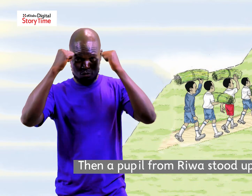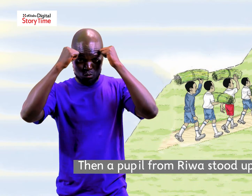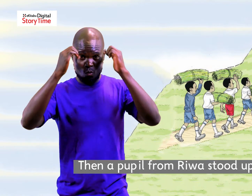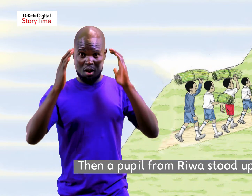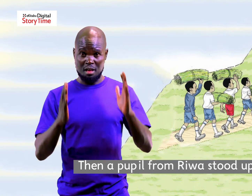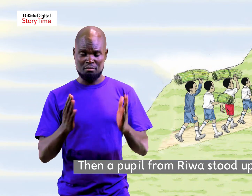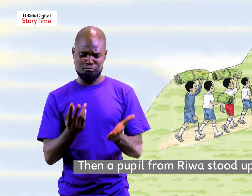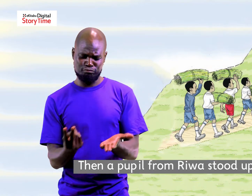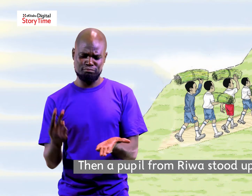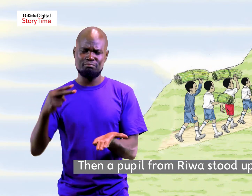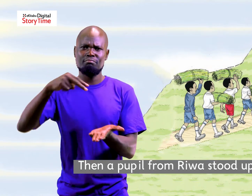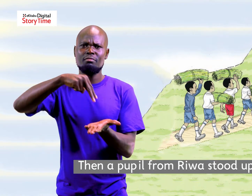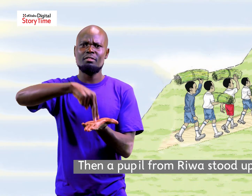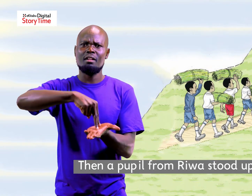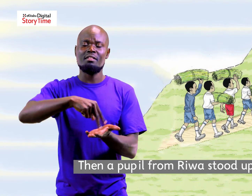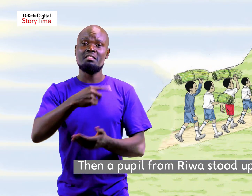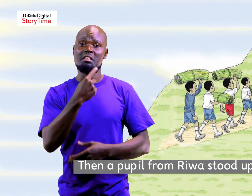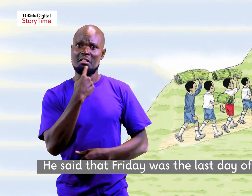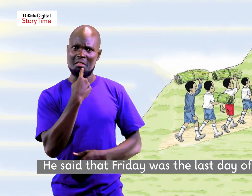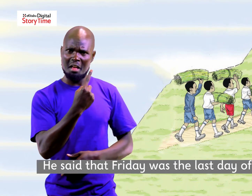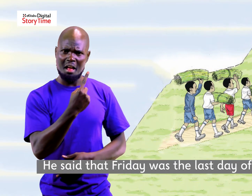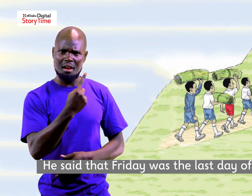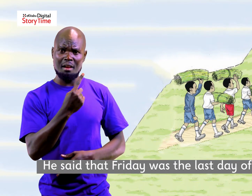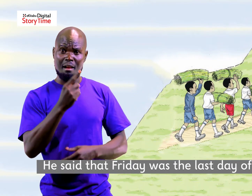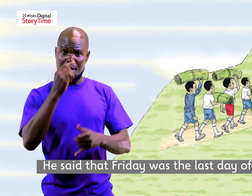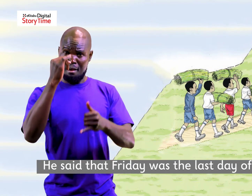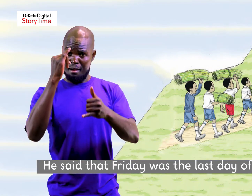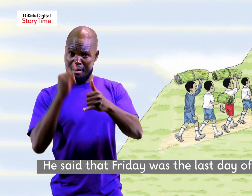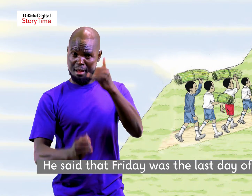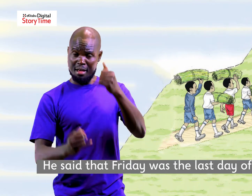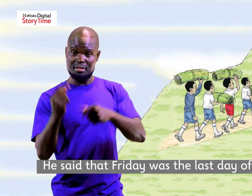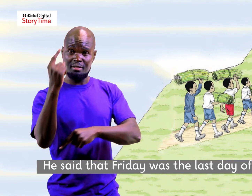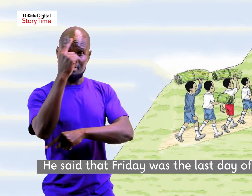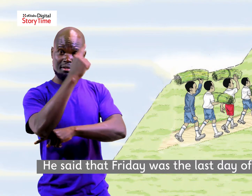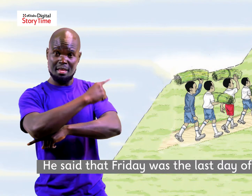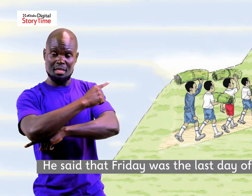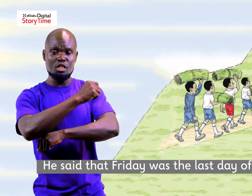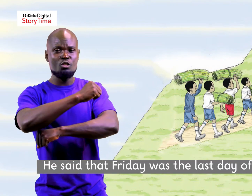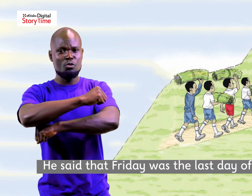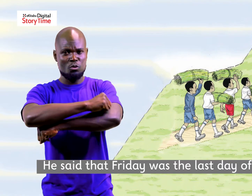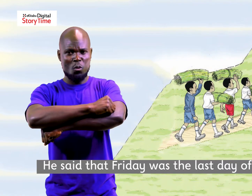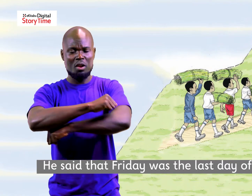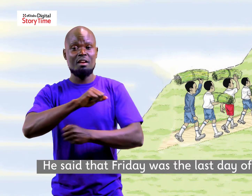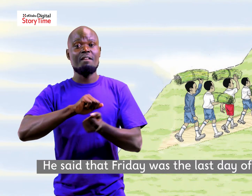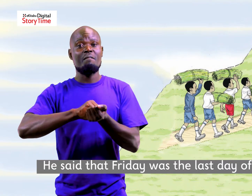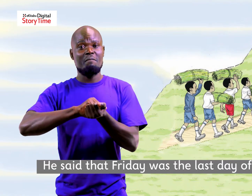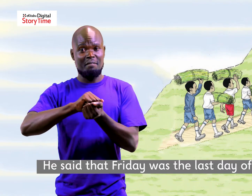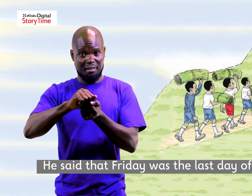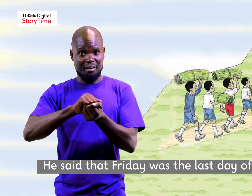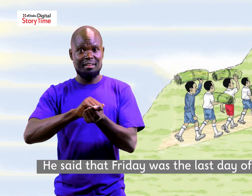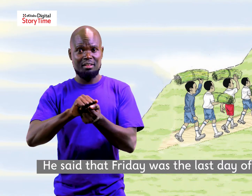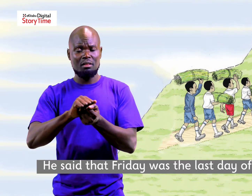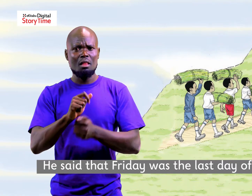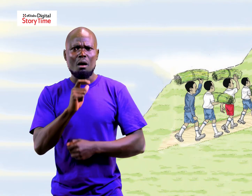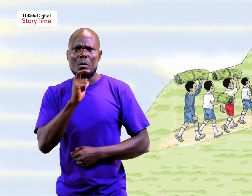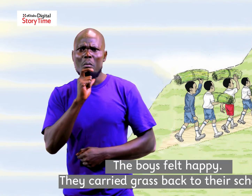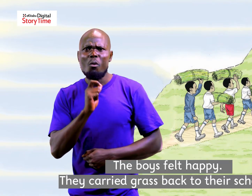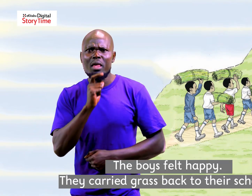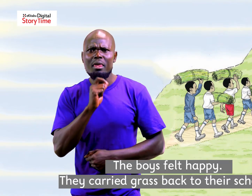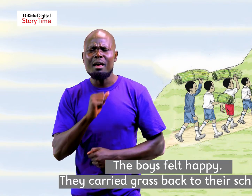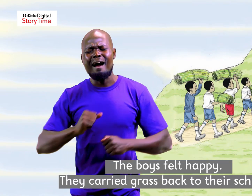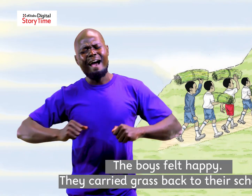Then a pupil from Rewa stood up. He said that Friday was the last day of school.